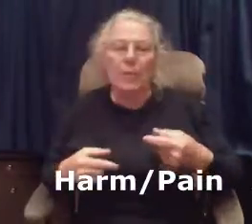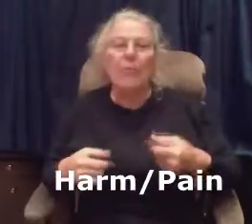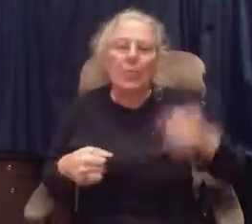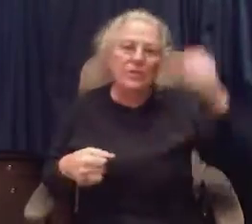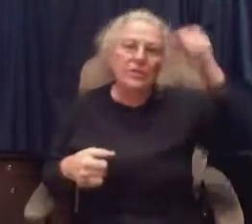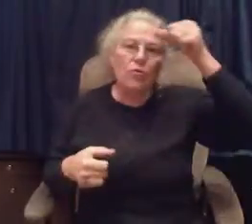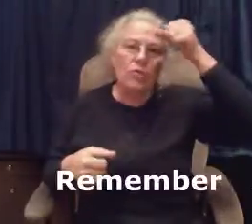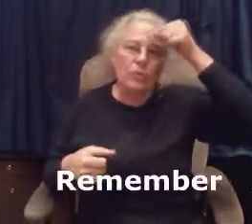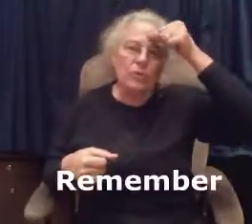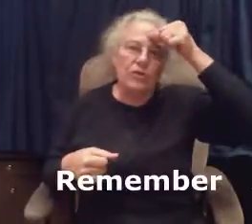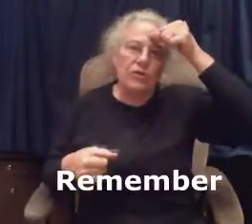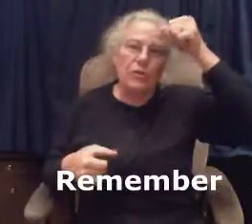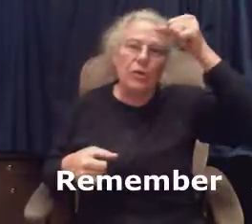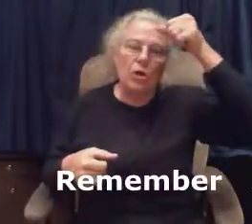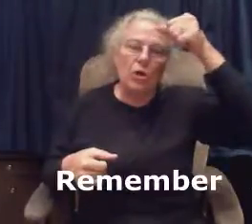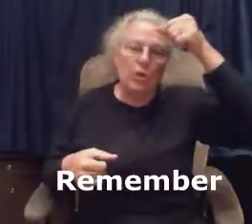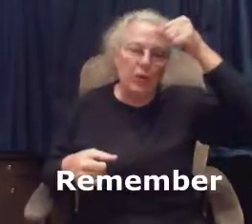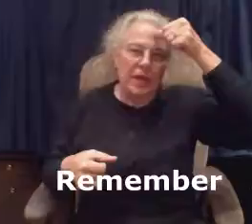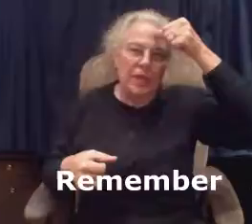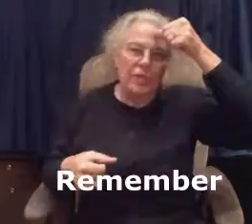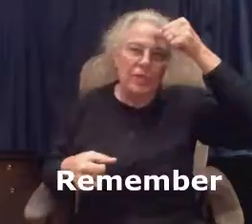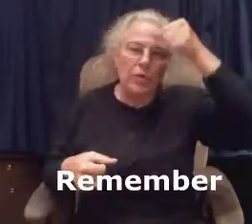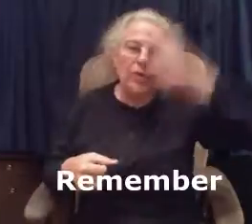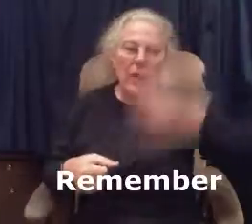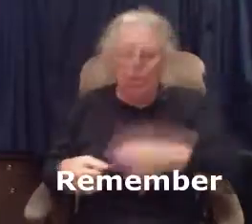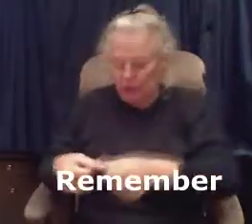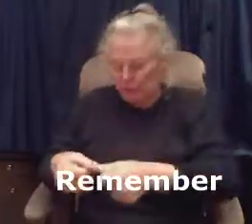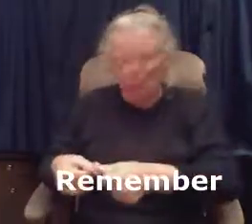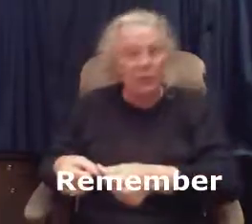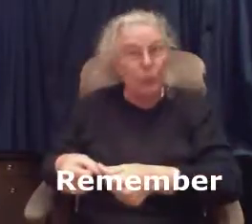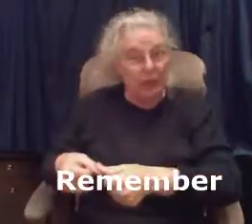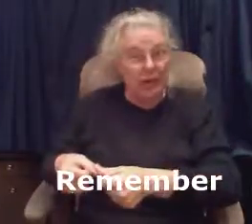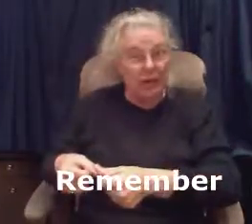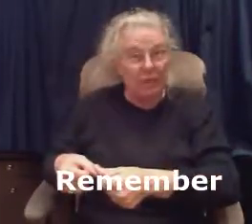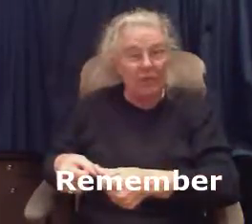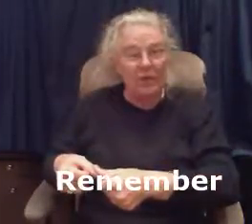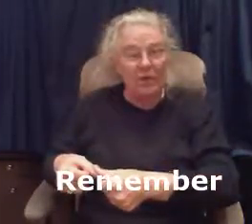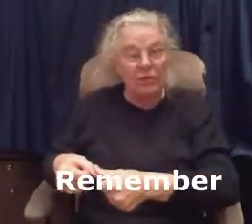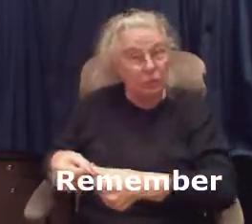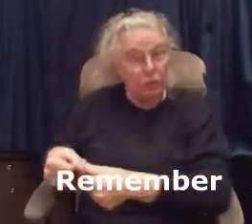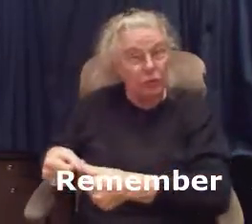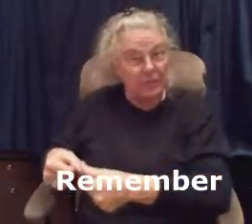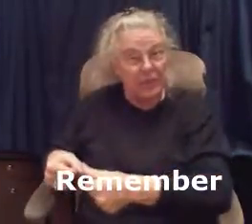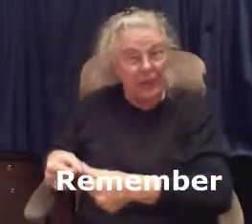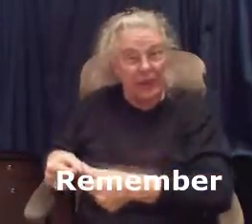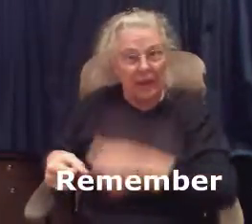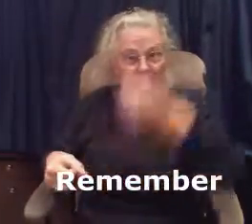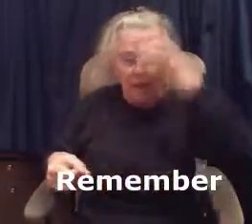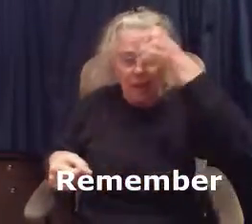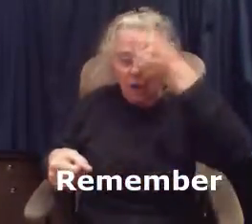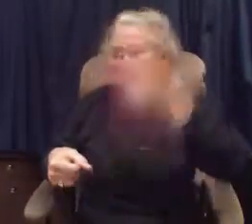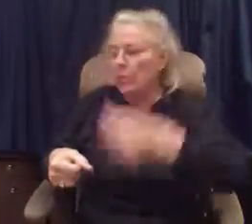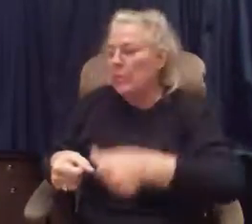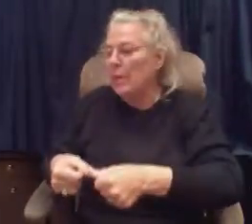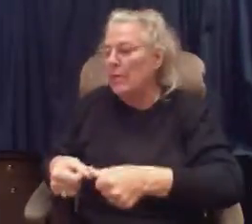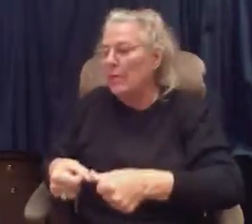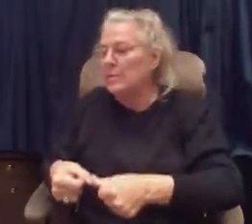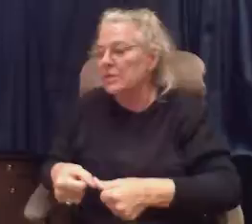Remembrance. Of course, most of you would know. would come from your knowledge and it's putting it out in front of you so you can see it again. Remembrance.